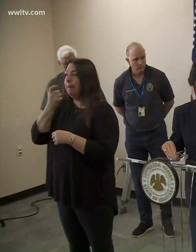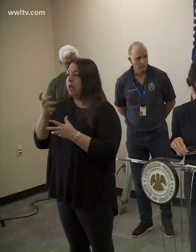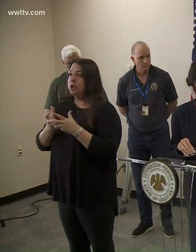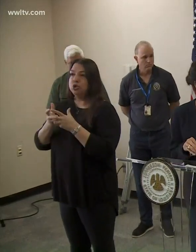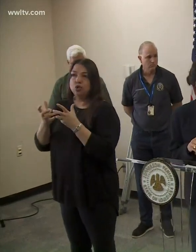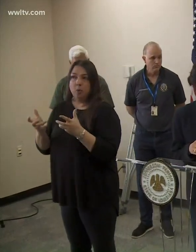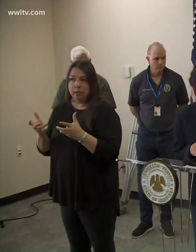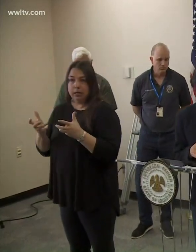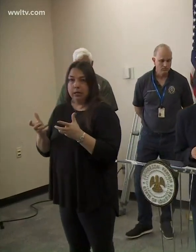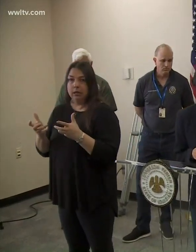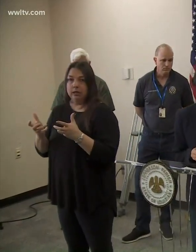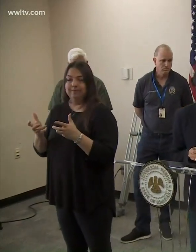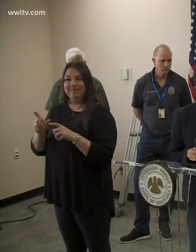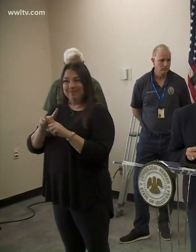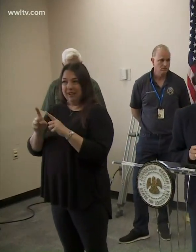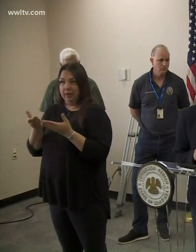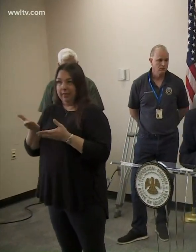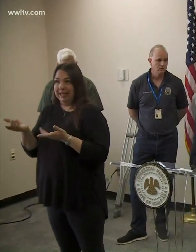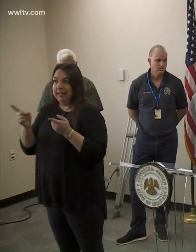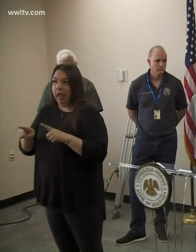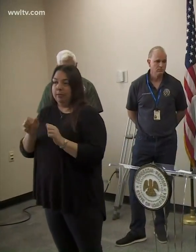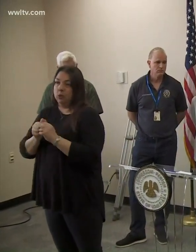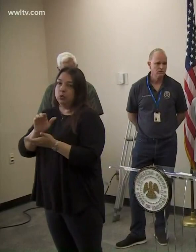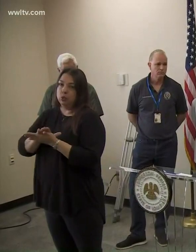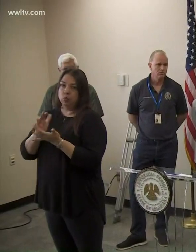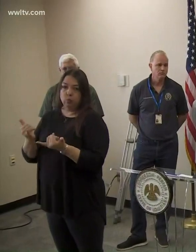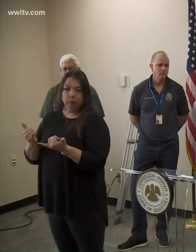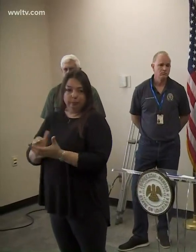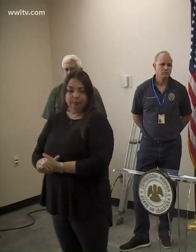many, um, so many things happening at the school today.